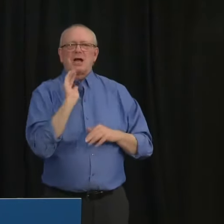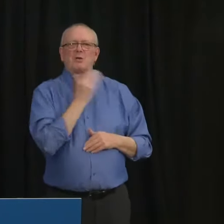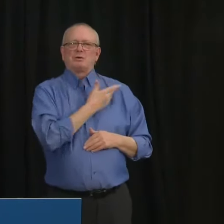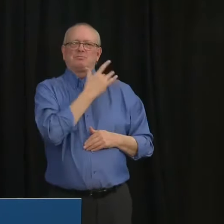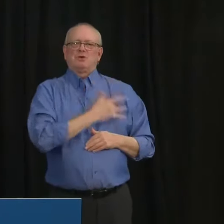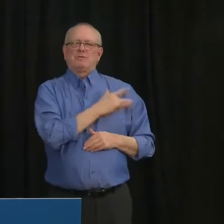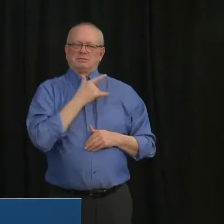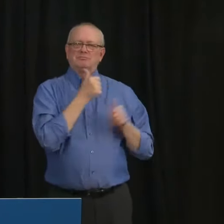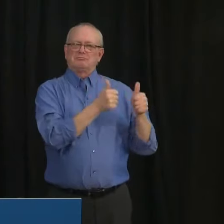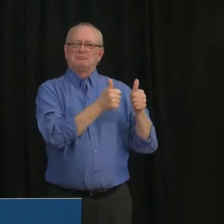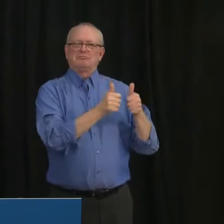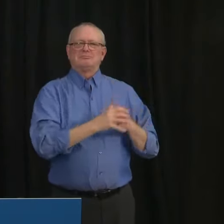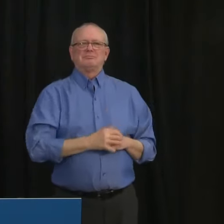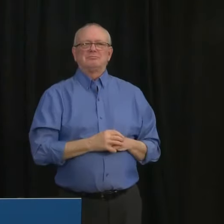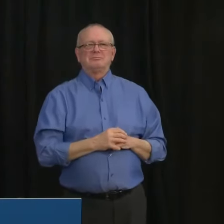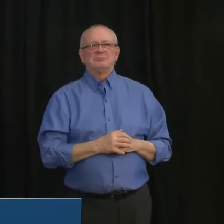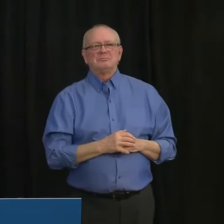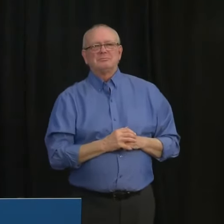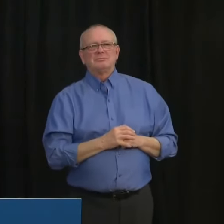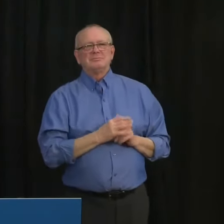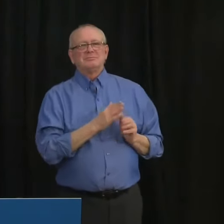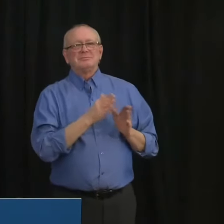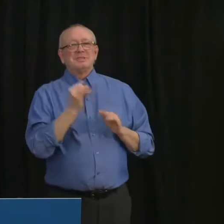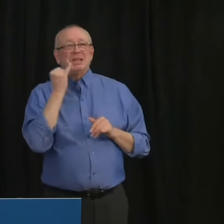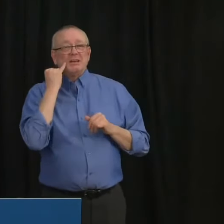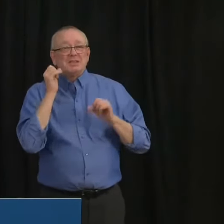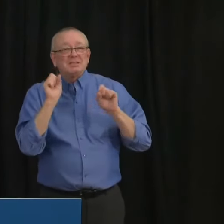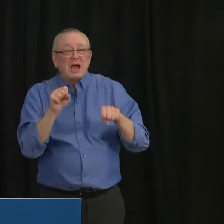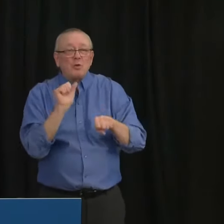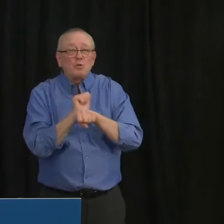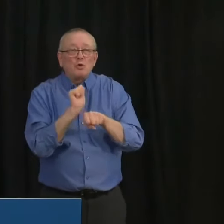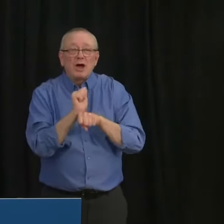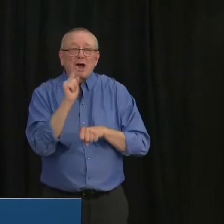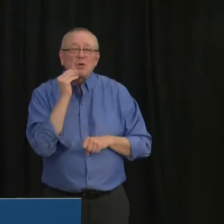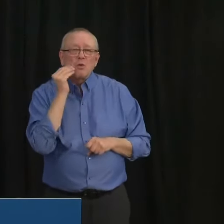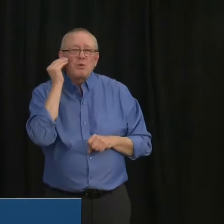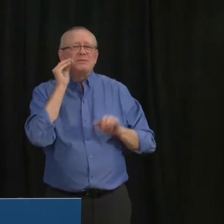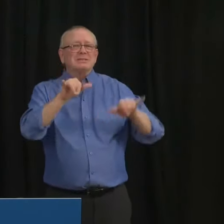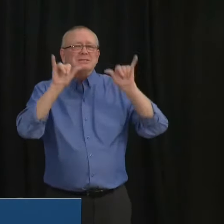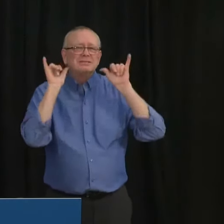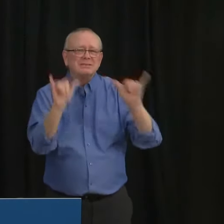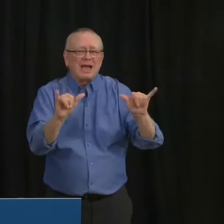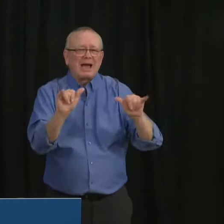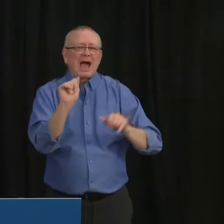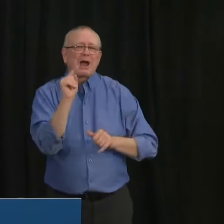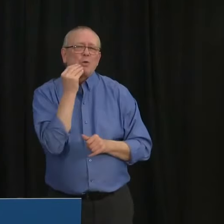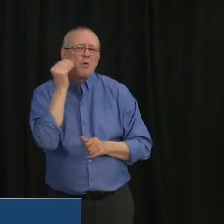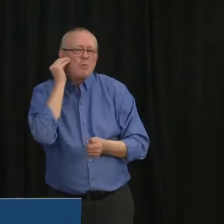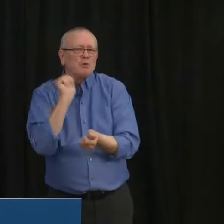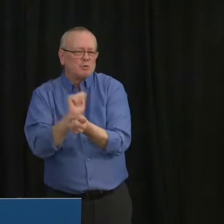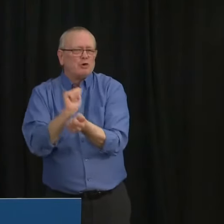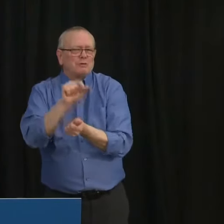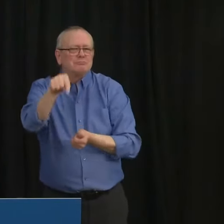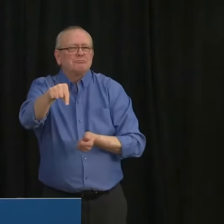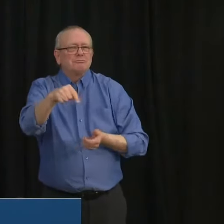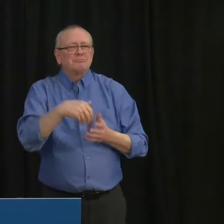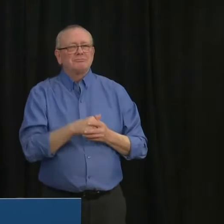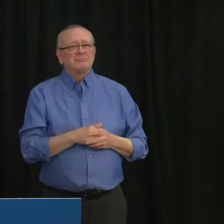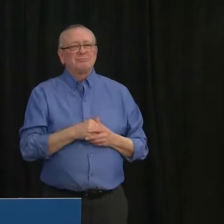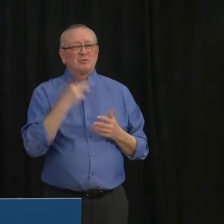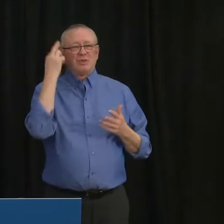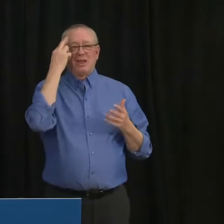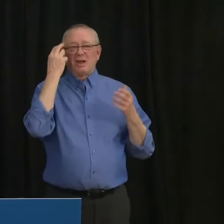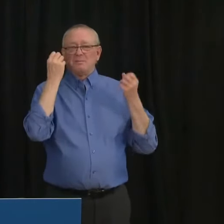calling on all workers who can work from home to do so. I truly appreciate that many businesses have made major investments